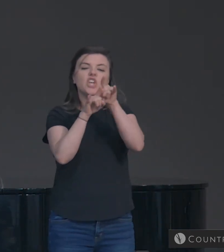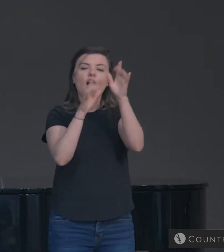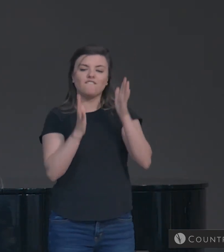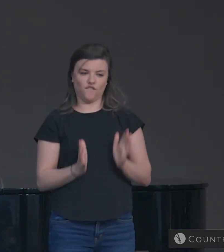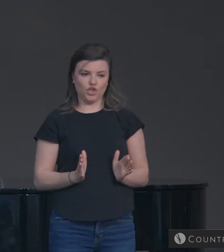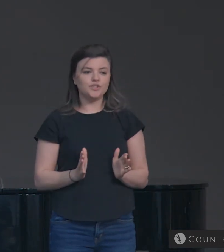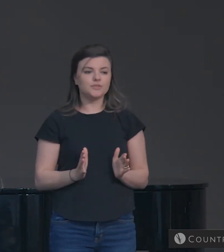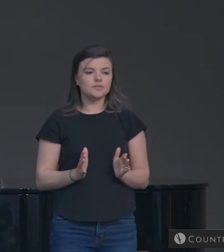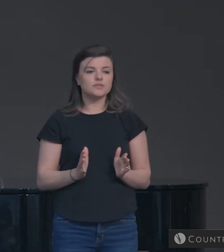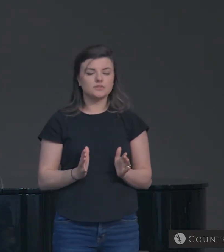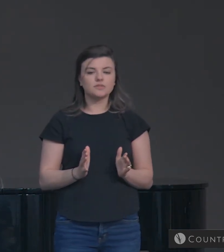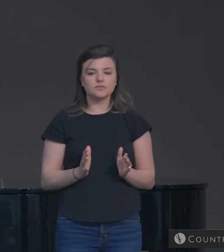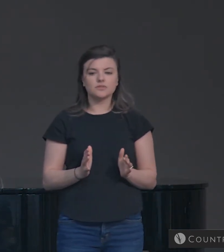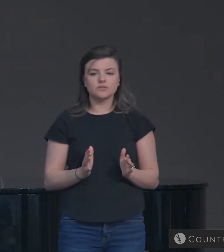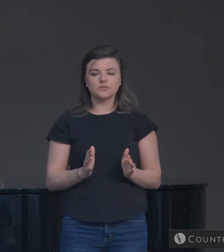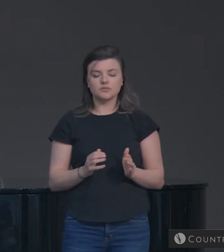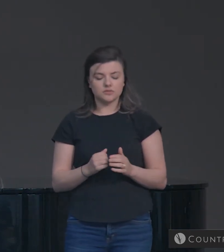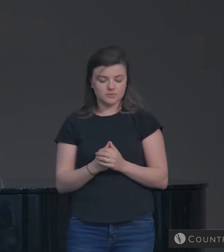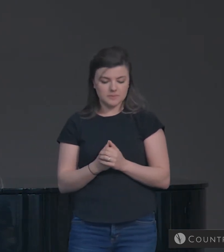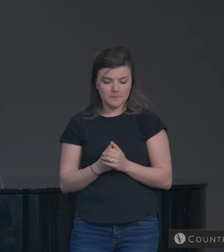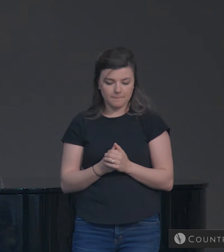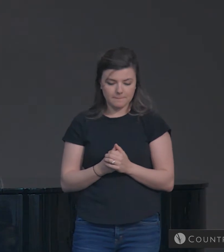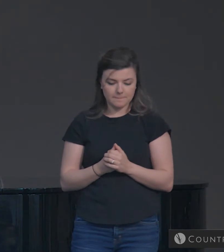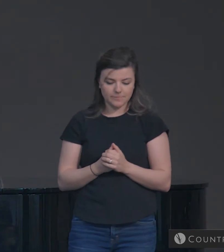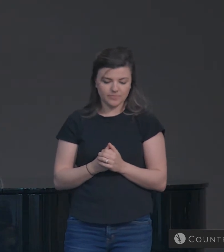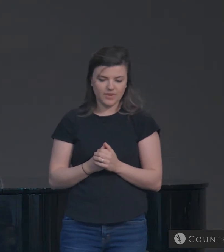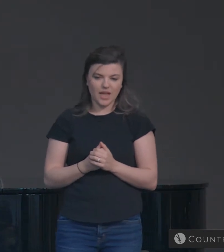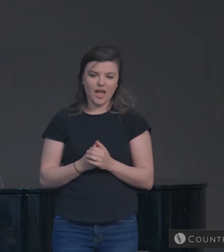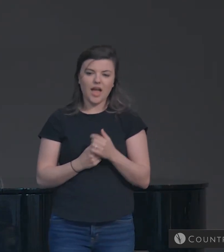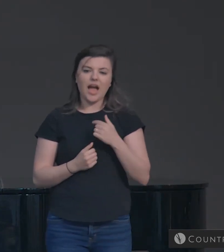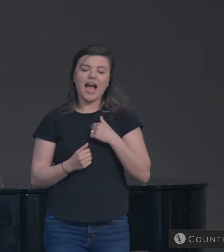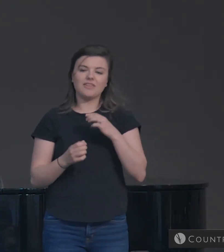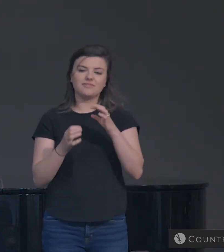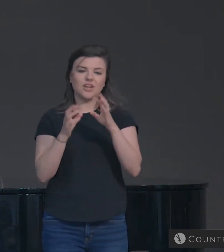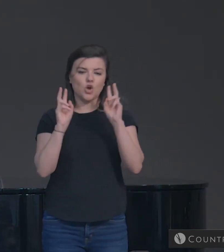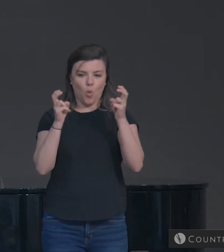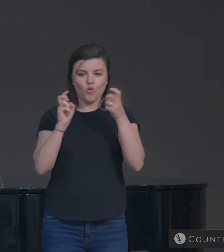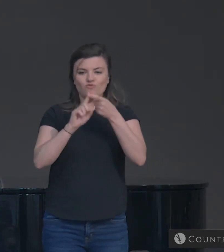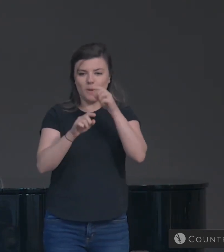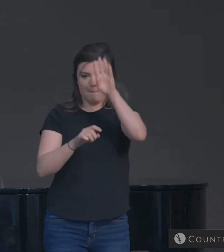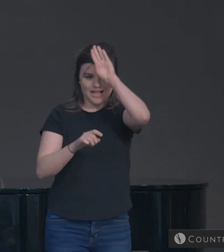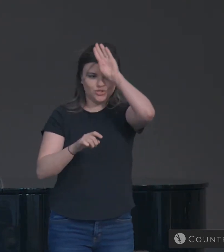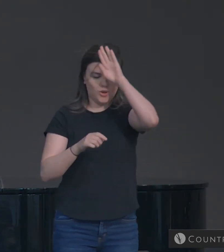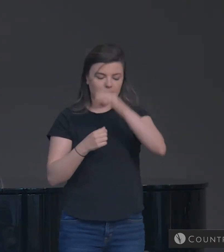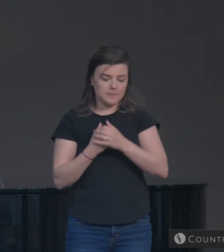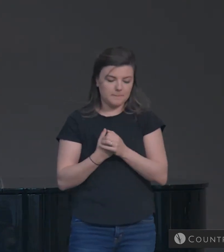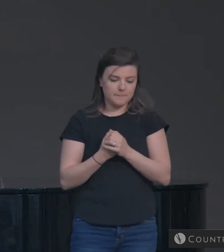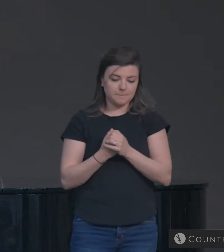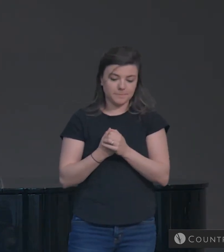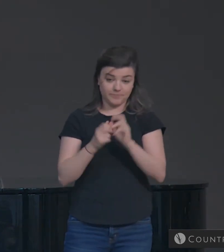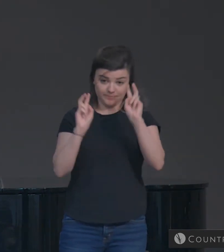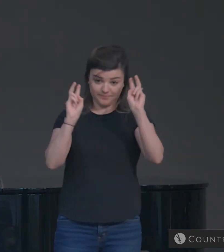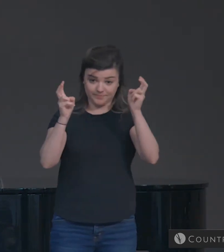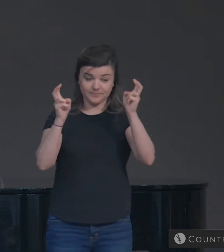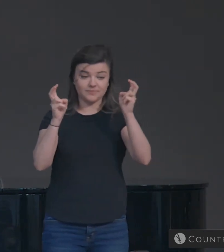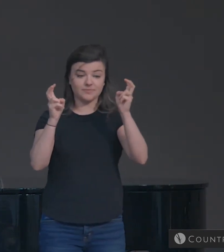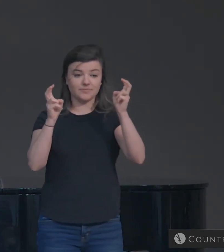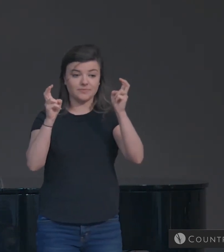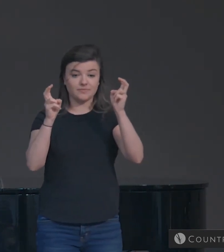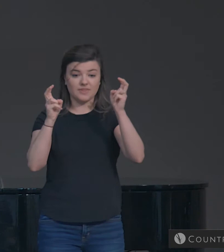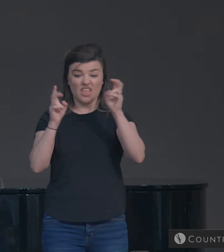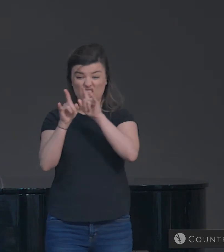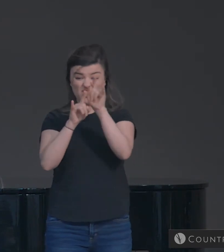in those verses. I'm just going to read his statement to you. He said this, Their